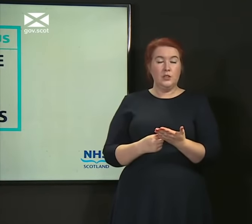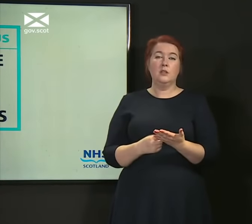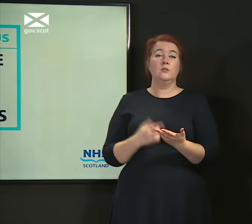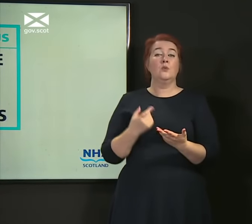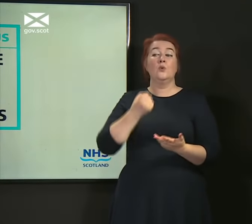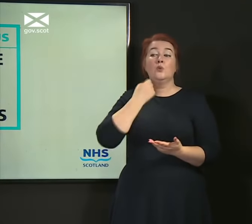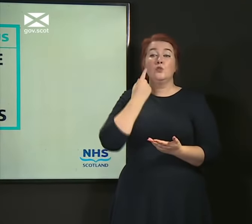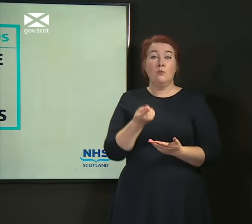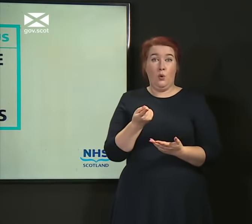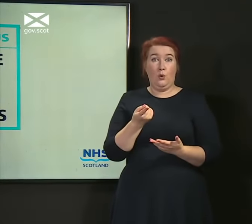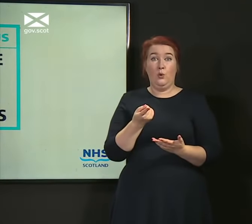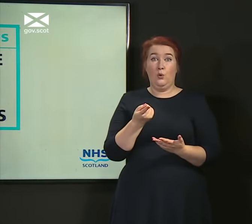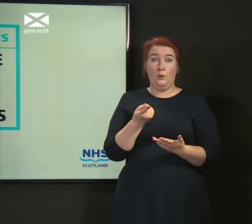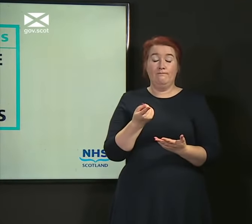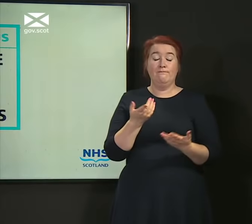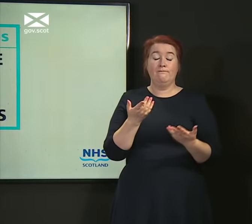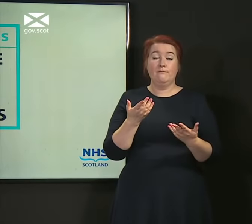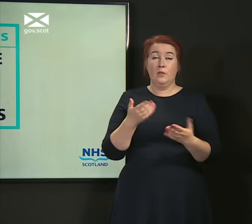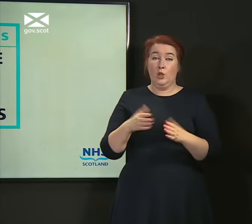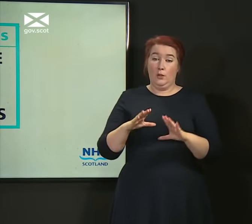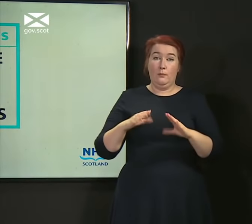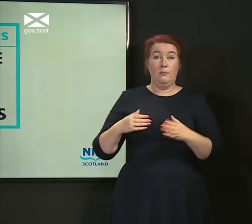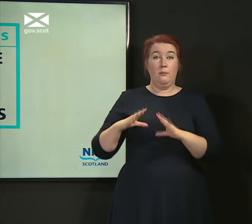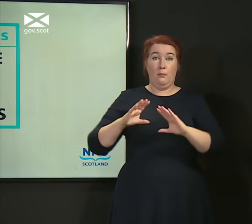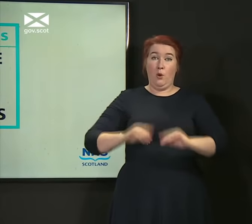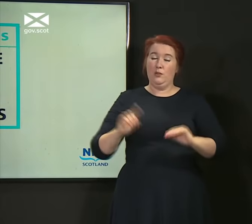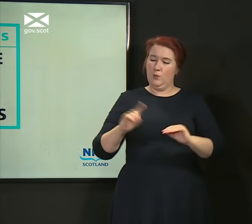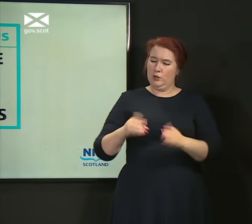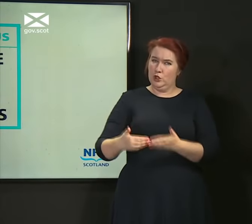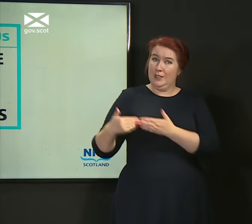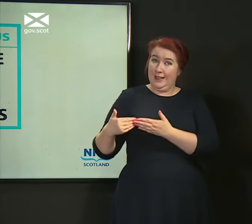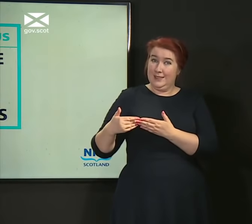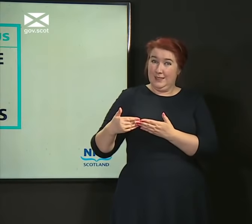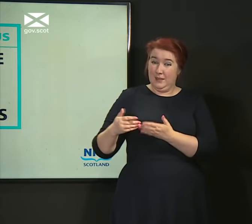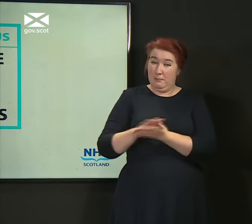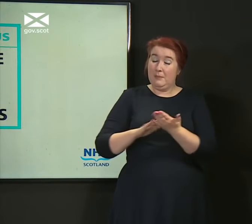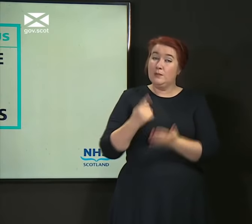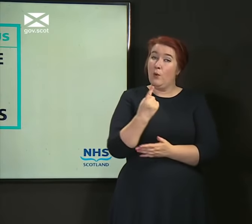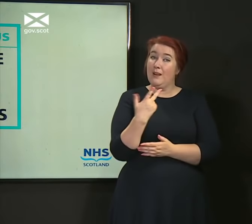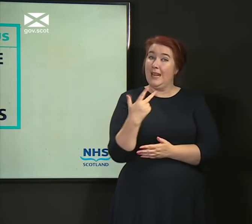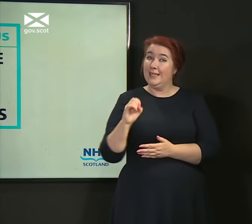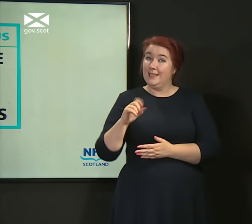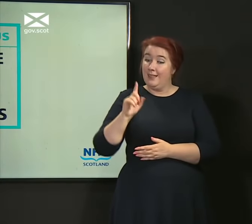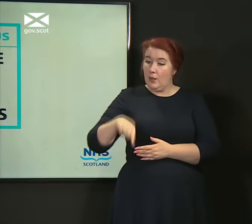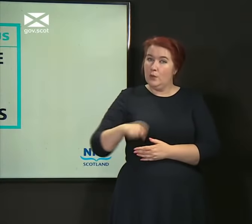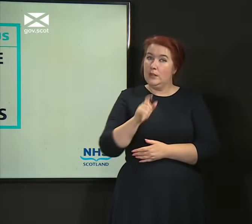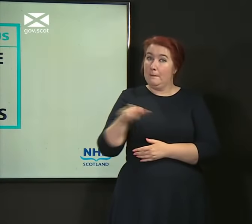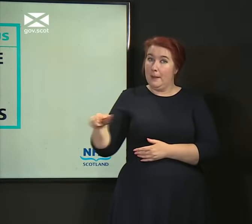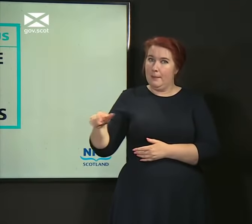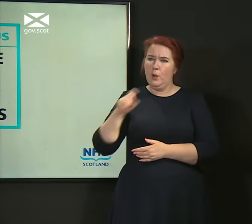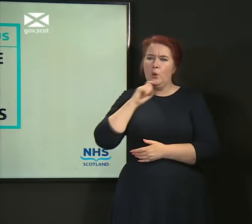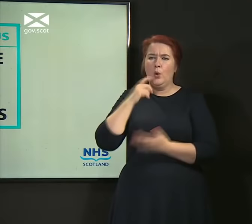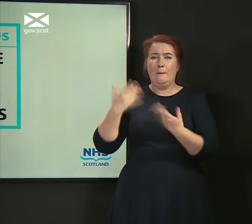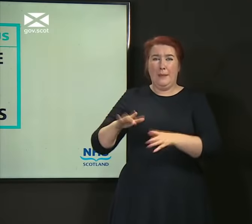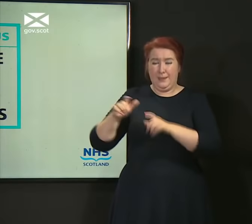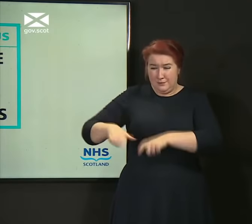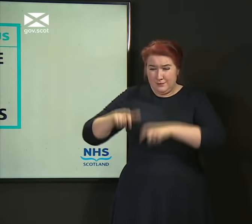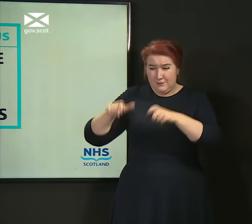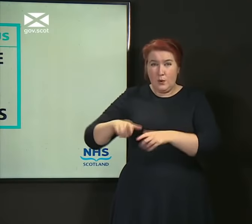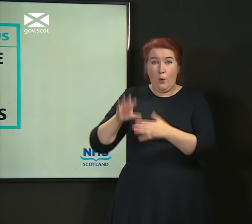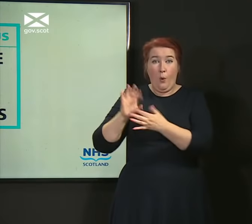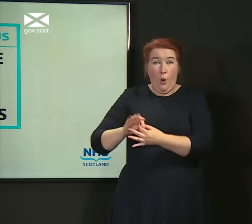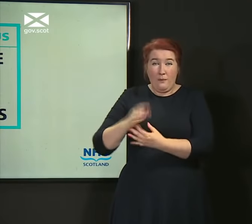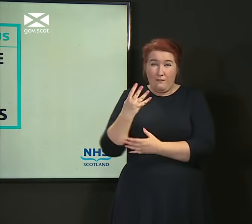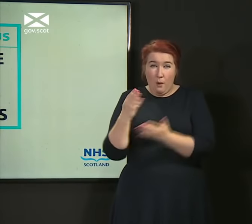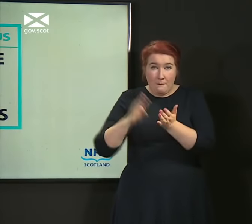make a big change. Tomorrow, shielding is paused. 180,000 people who have been at home for four months